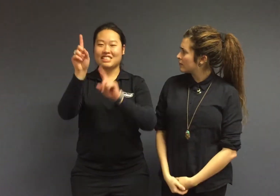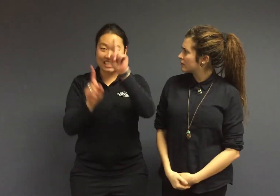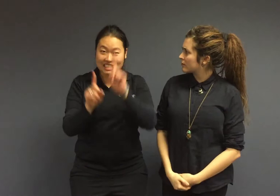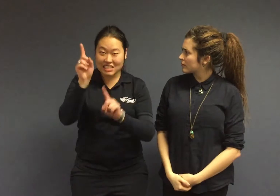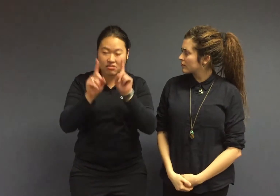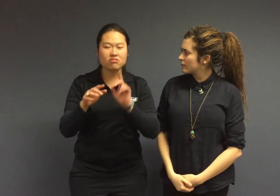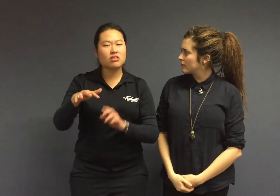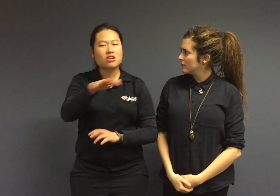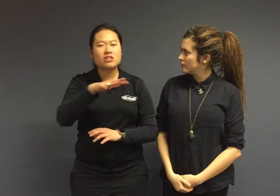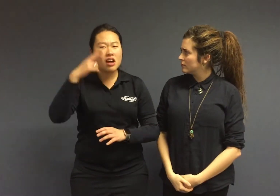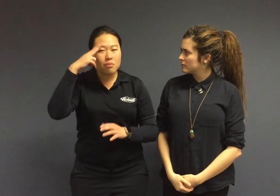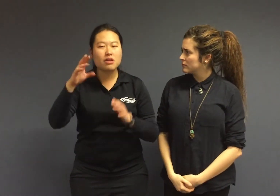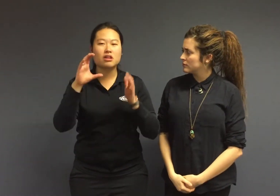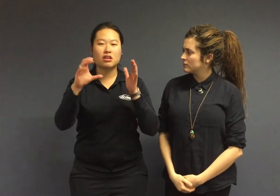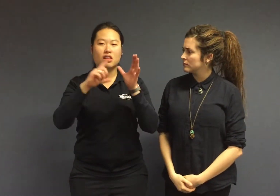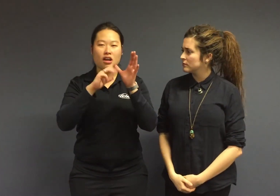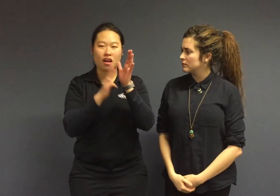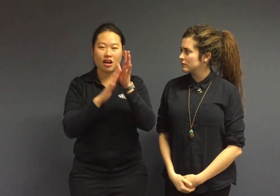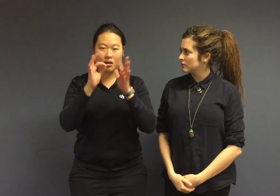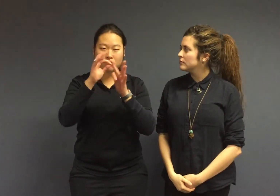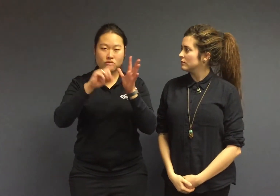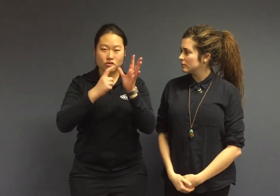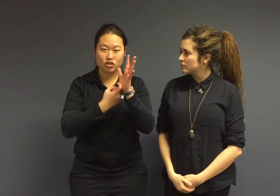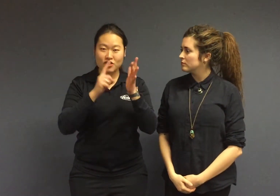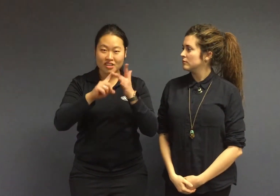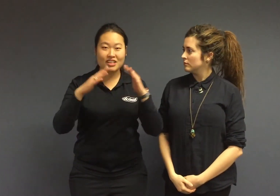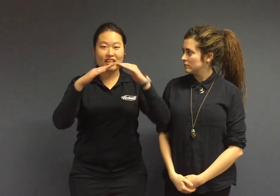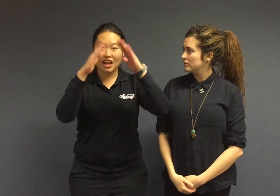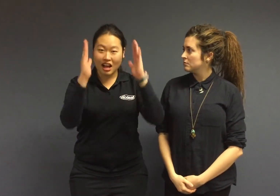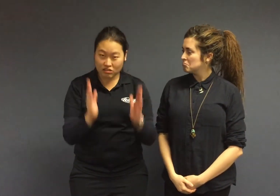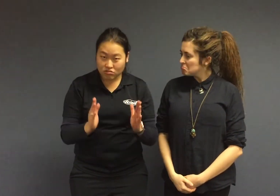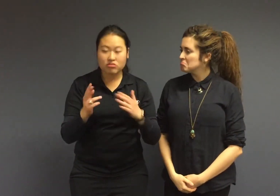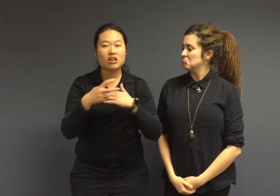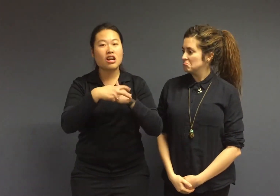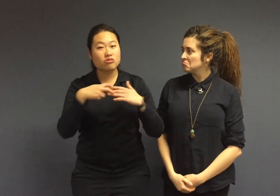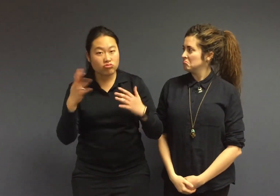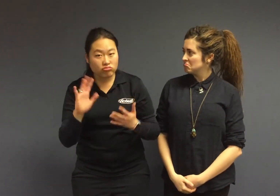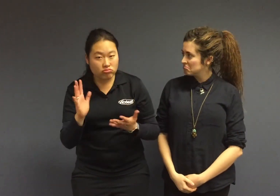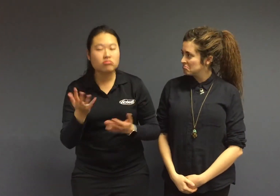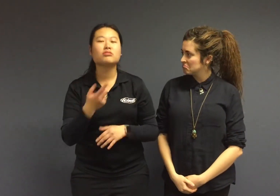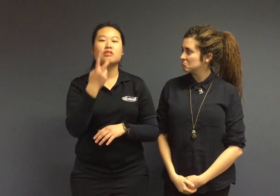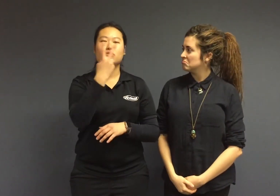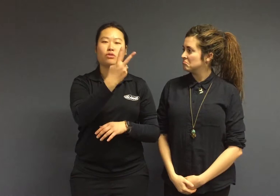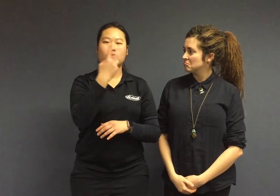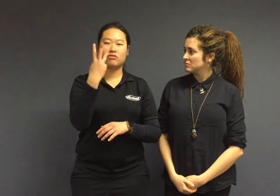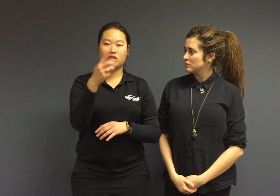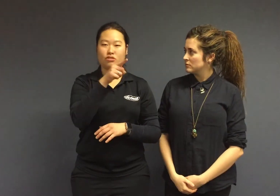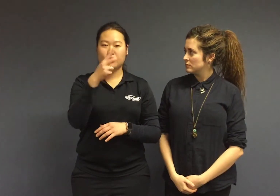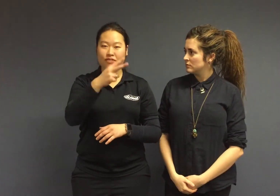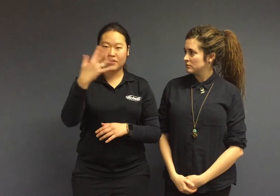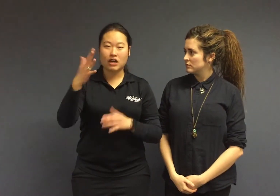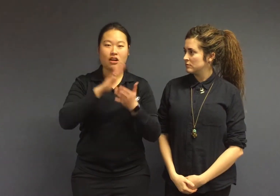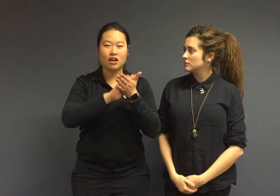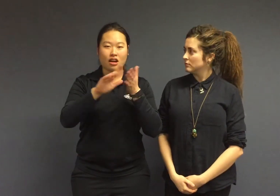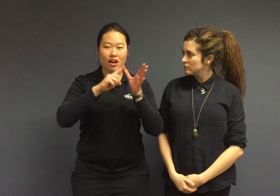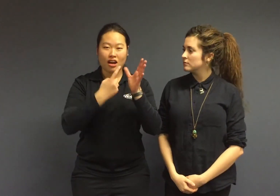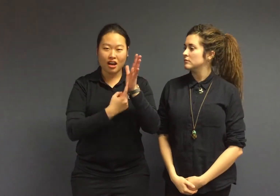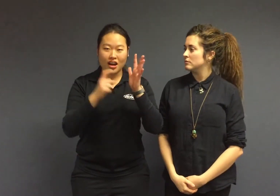We could have it in the city, it's called Campari House and the address is 23 to 25